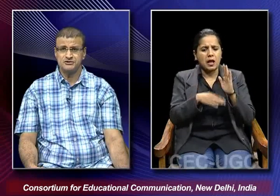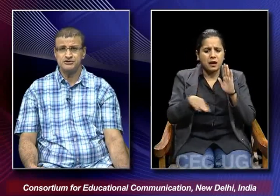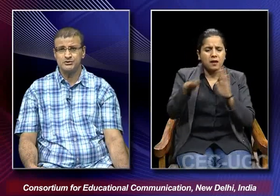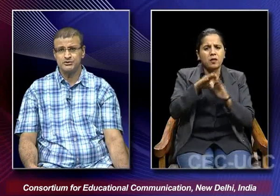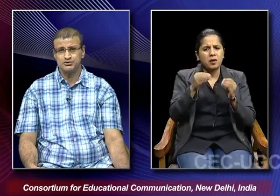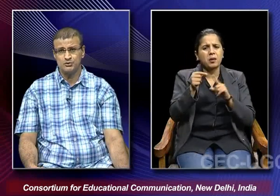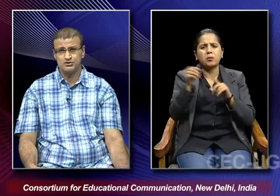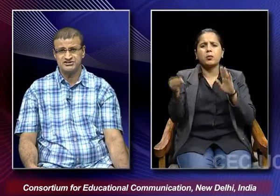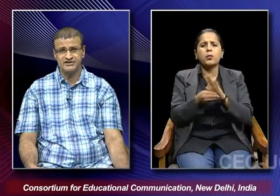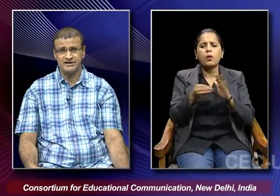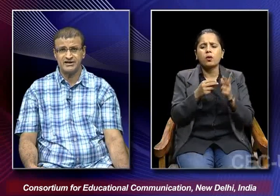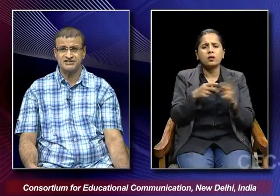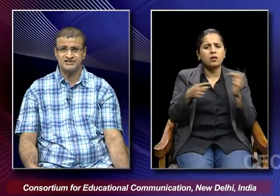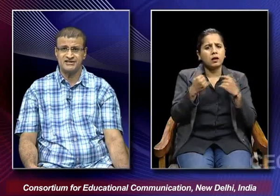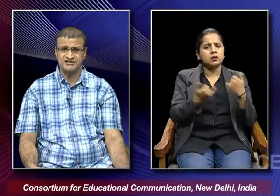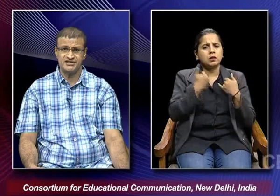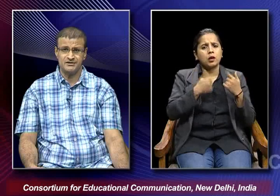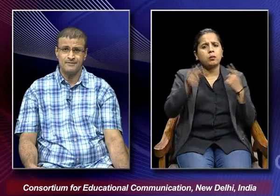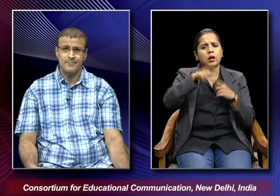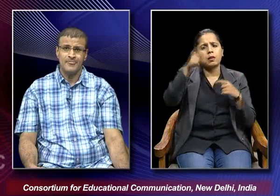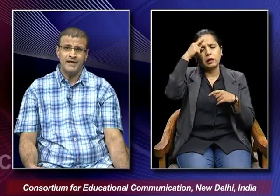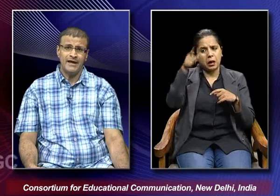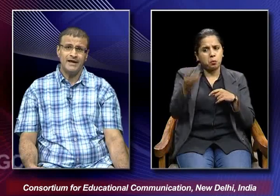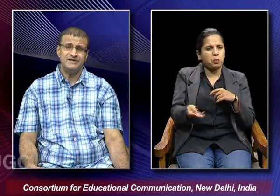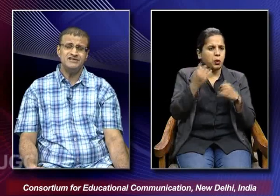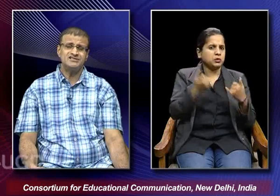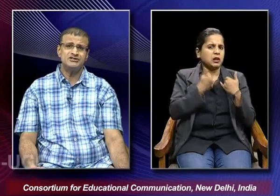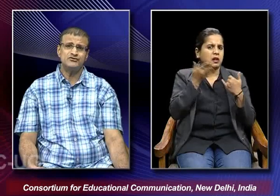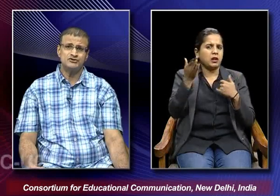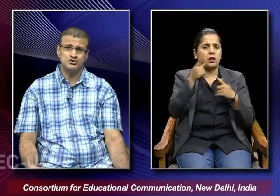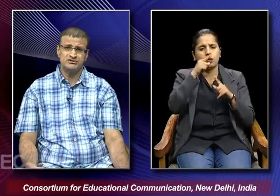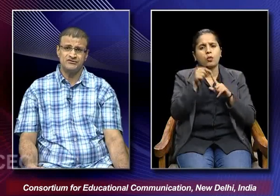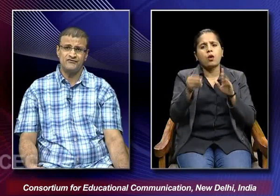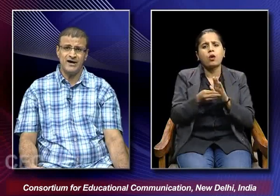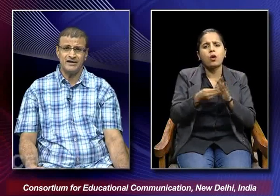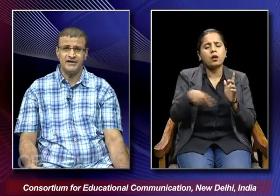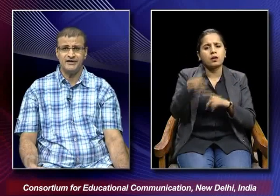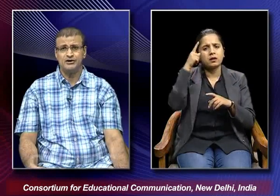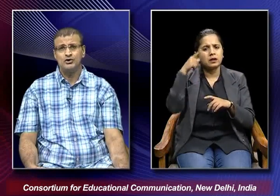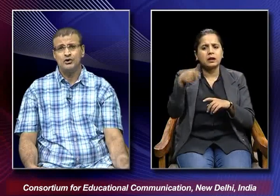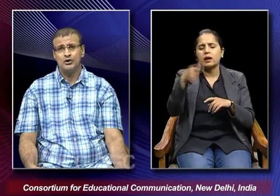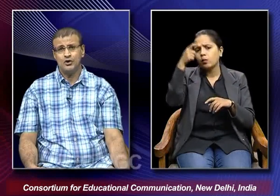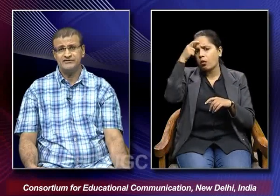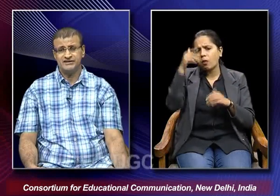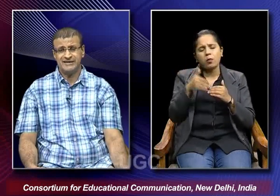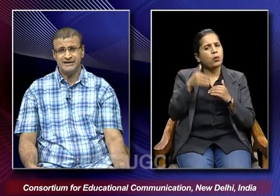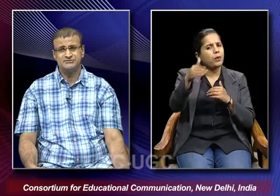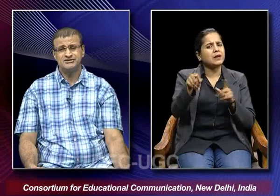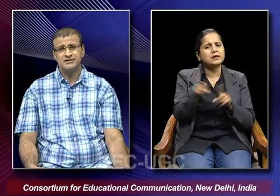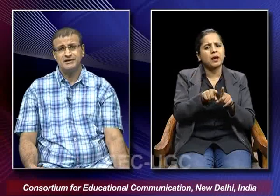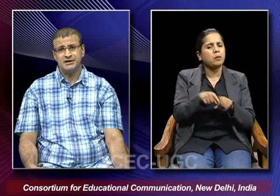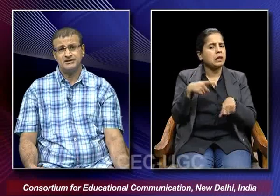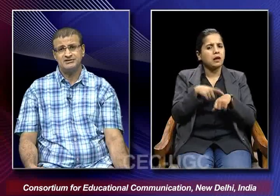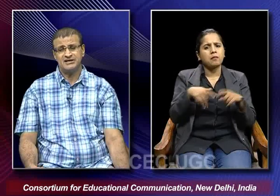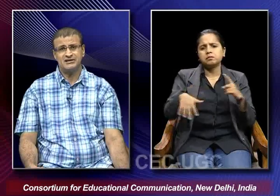the prostitute who is more sinned against than a sinner and these kinds of issues they were far ahead of their times